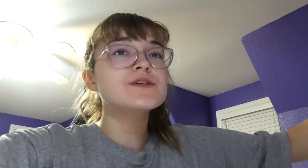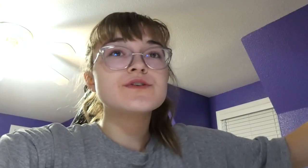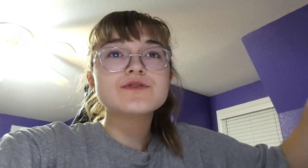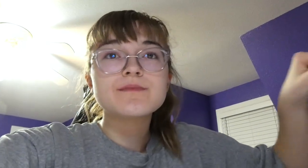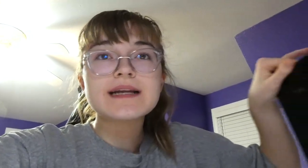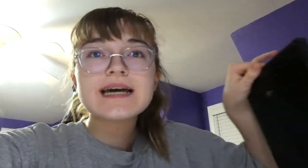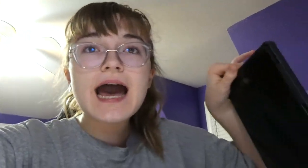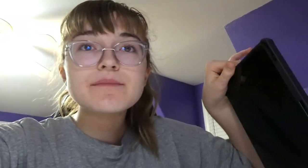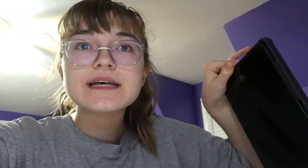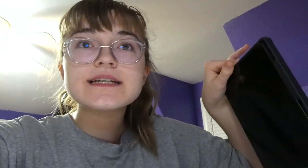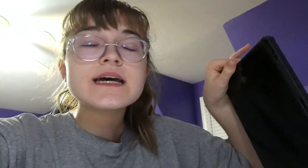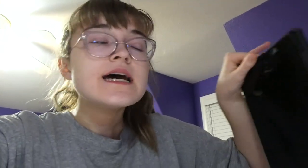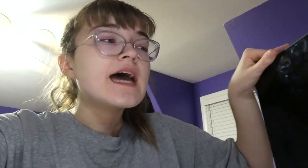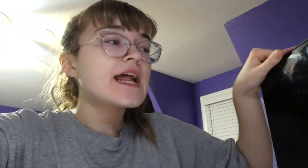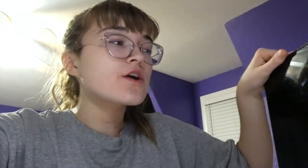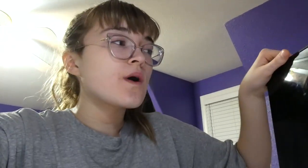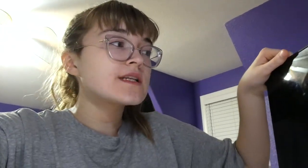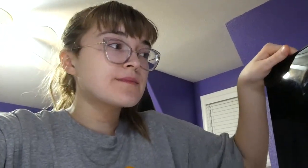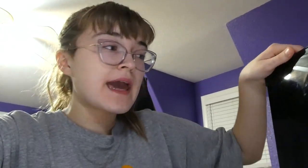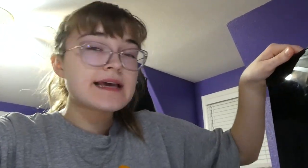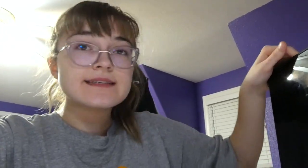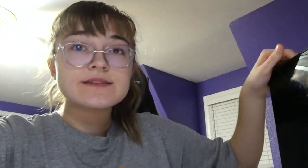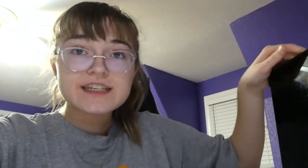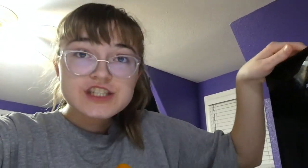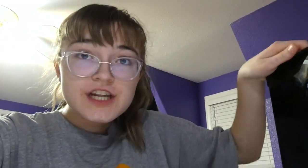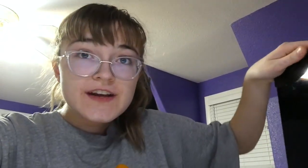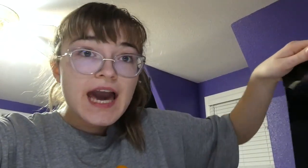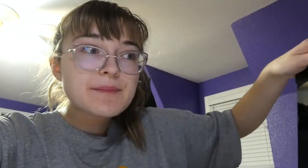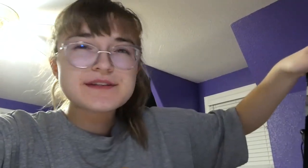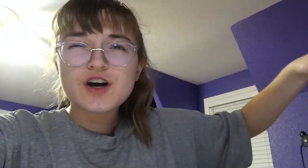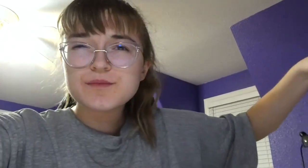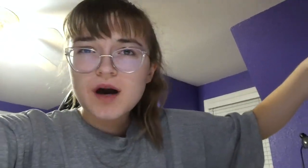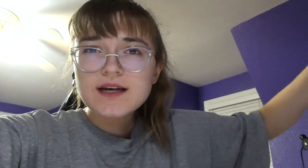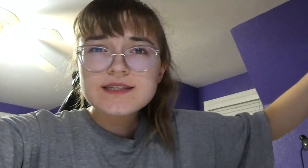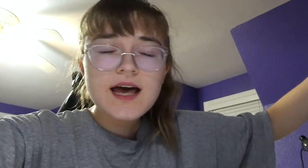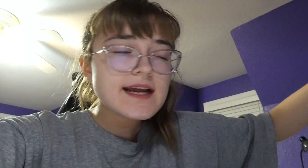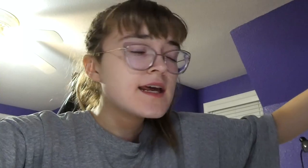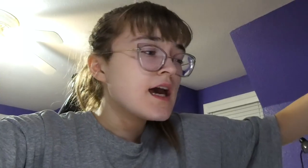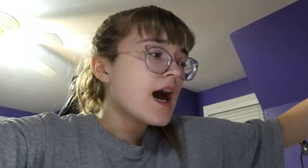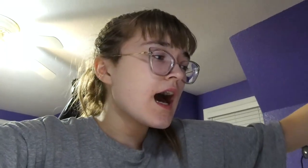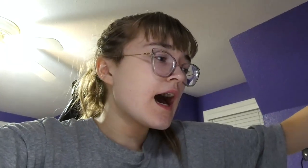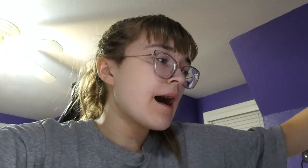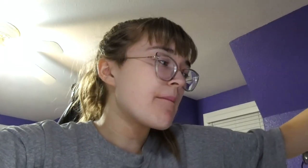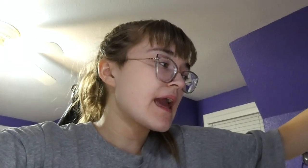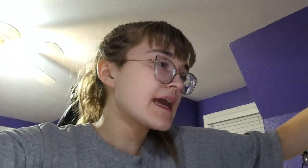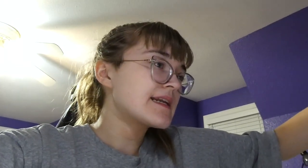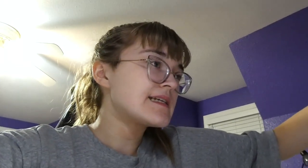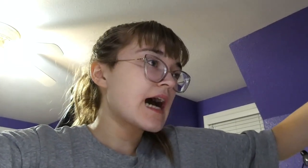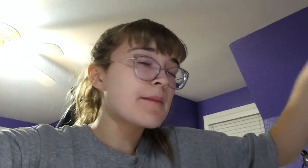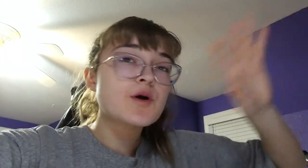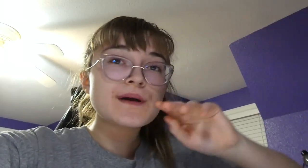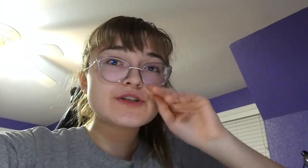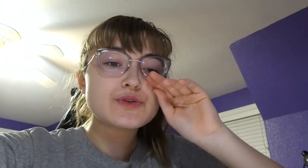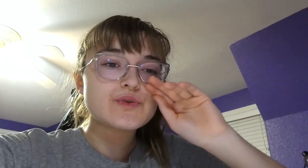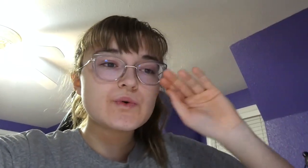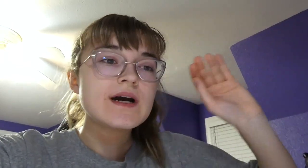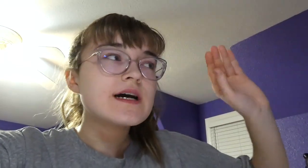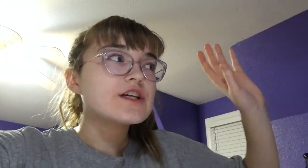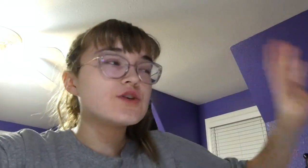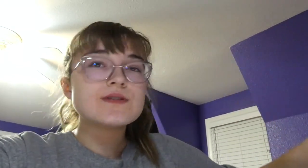use my tablet and go onto my ASL dictionary app. It's called Pocket Sign, um, and I'm going to use